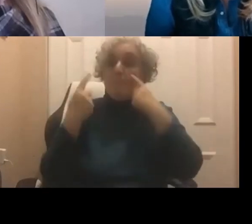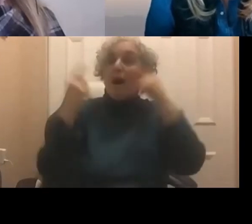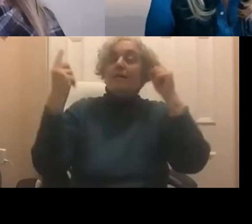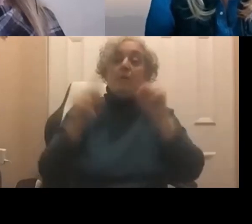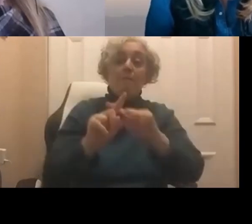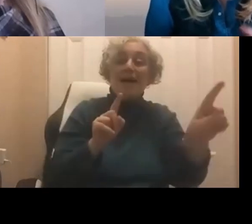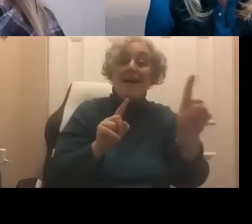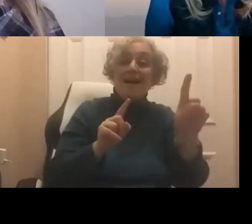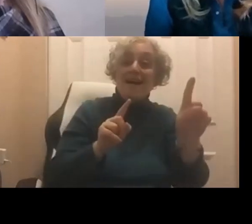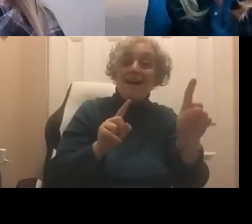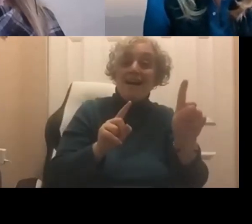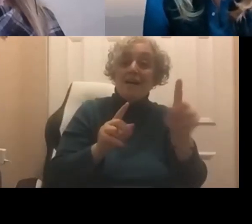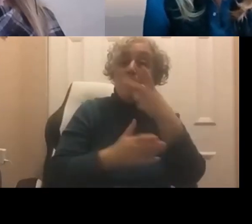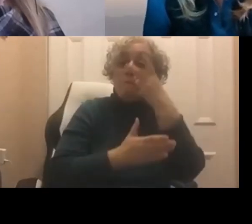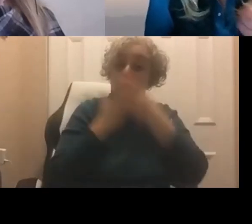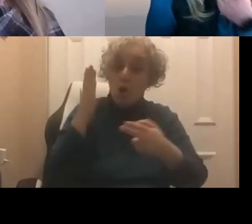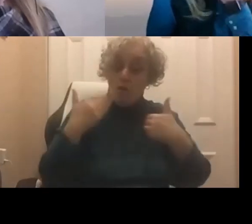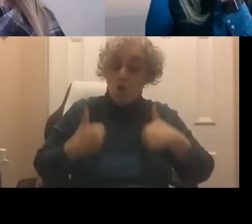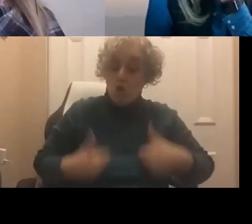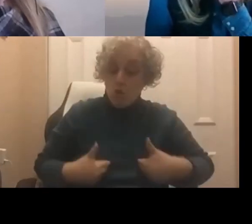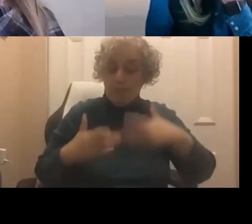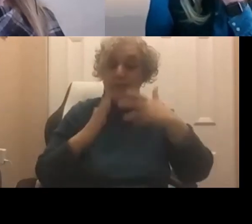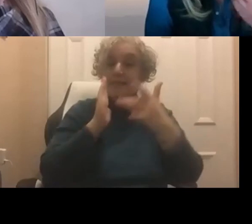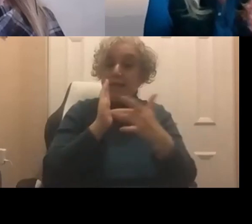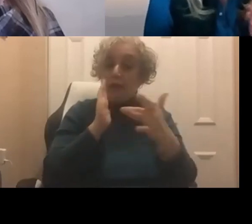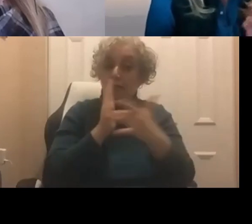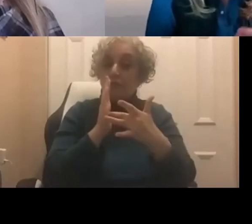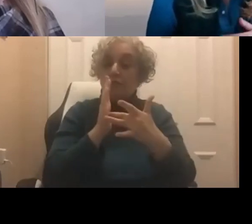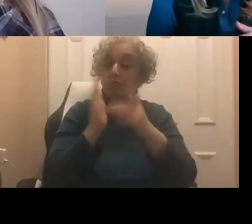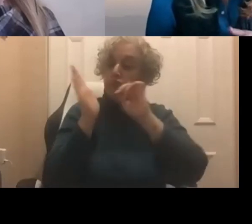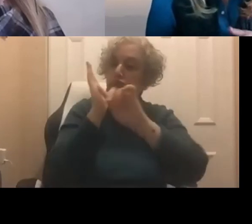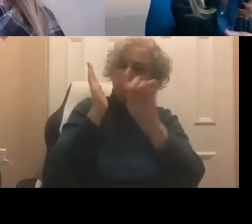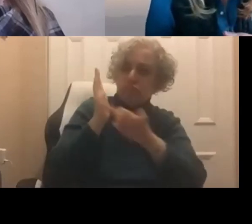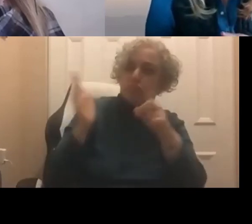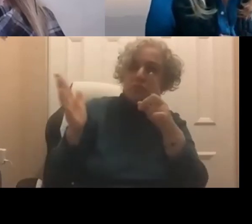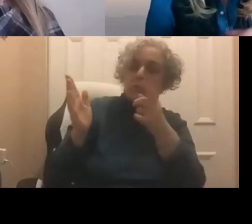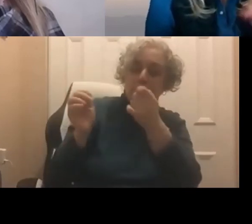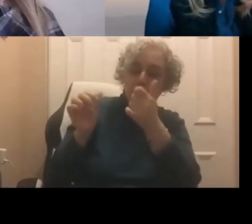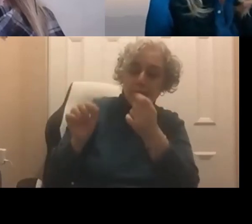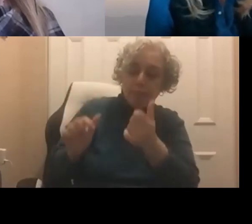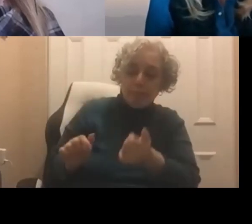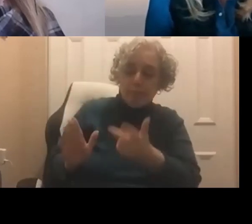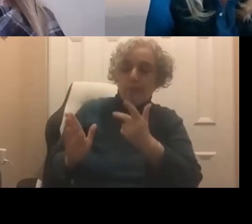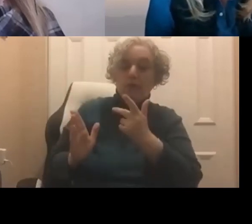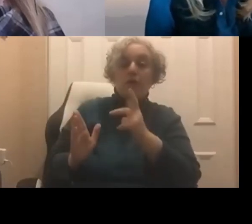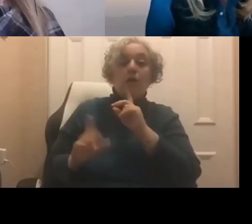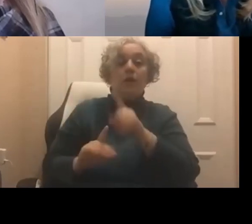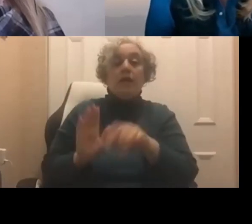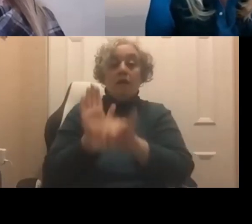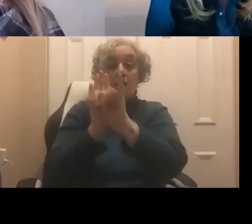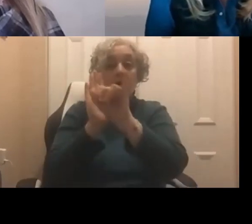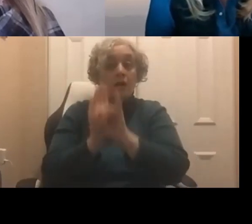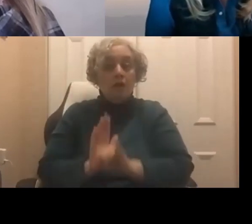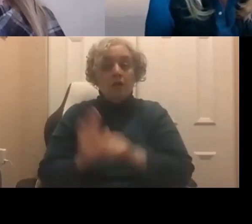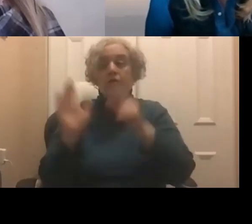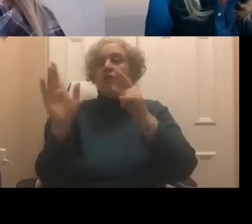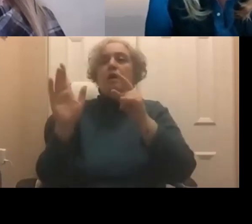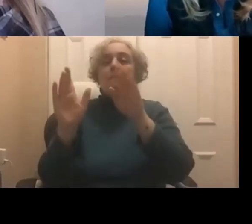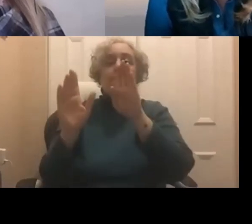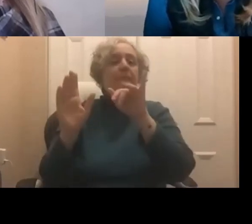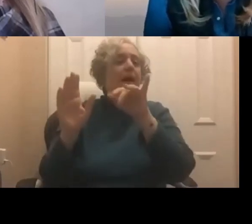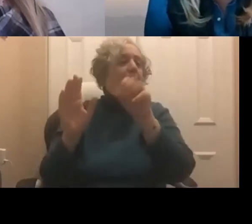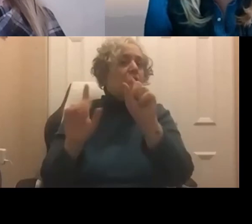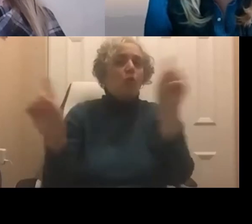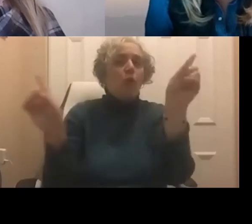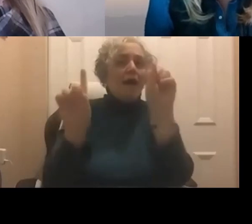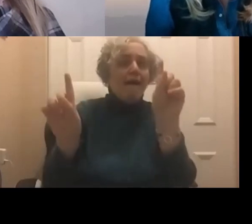accountability and measure checking to ensure that we're not weeding out and, and being able to identify where the bias is first to double